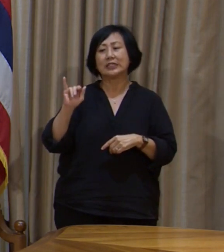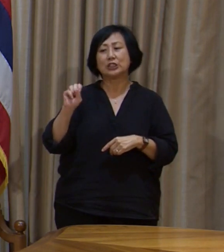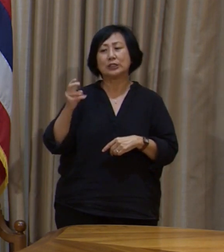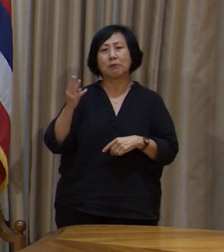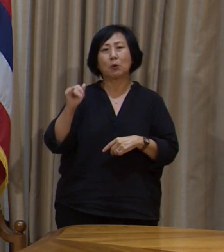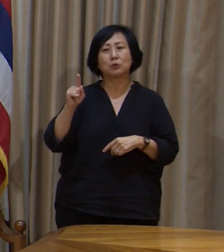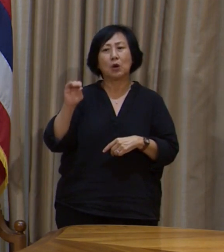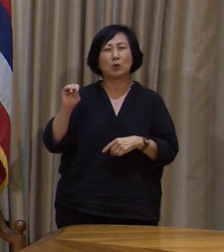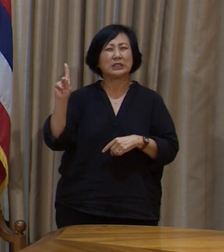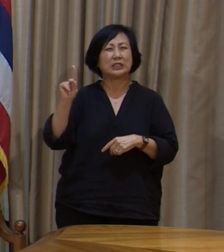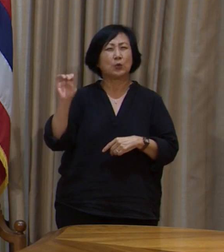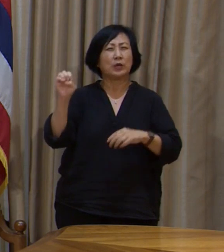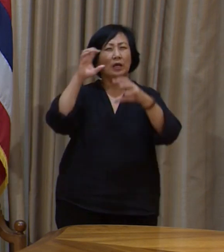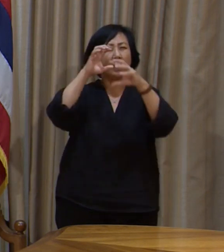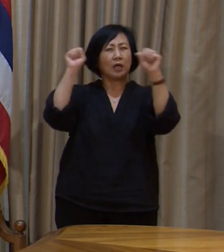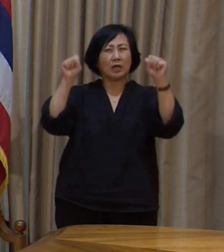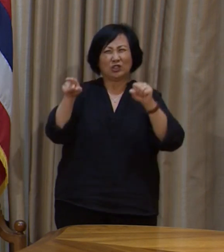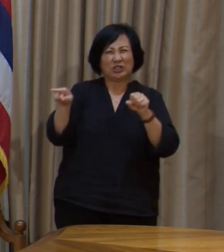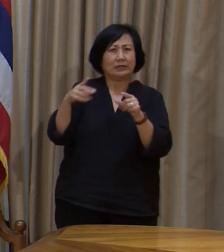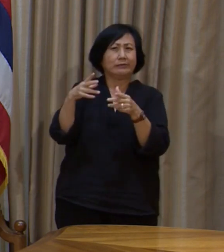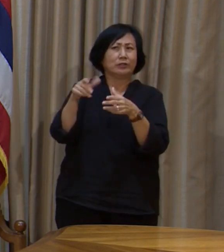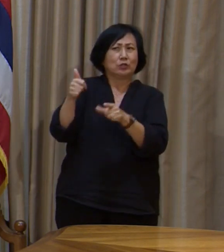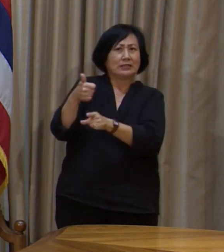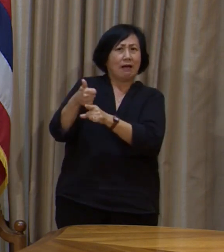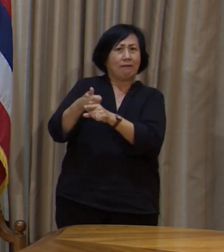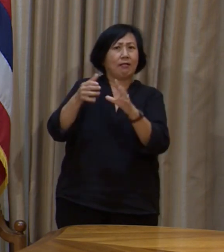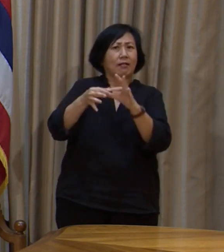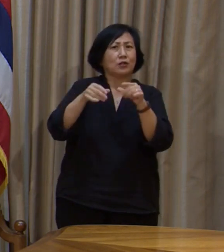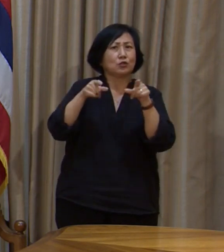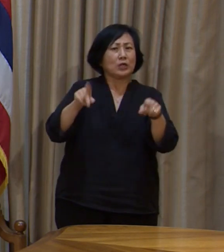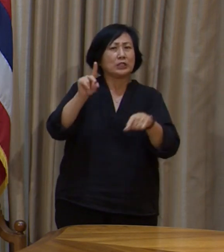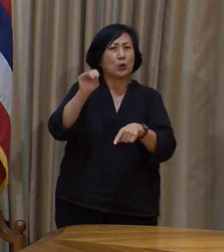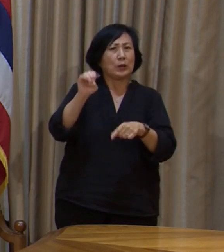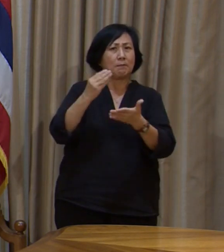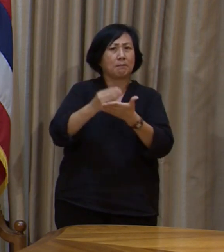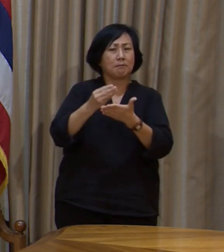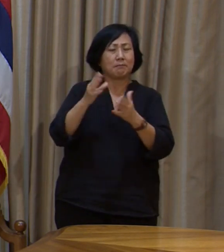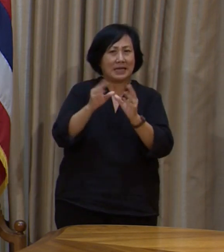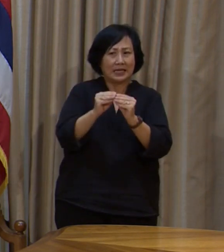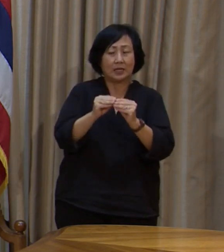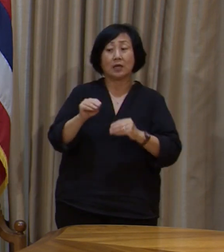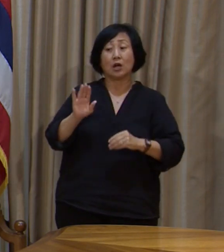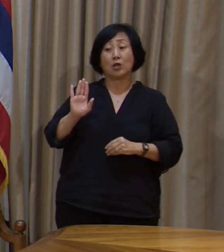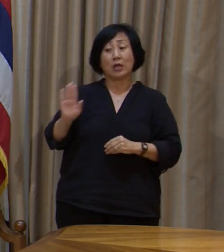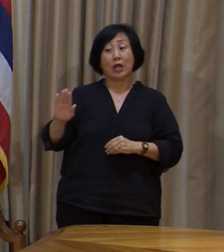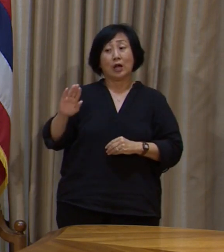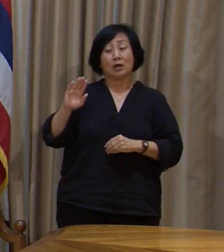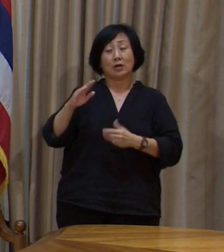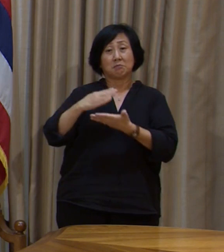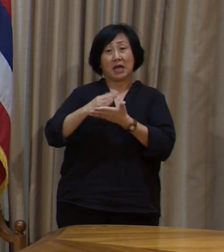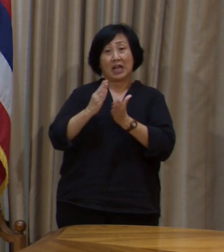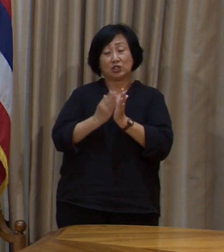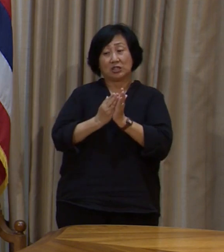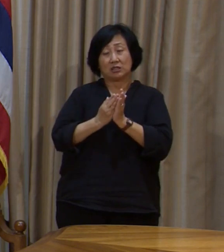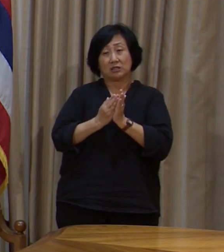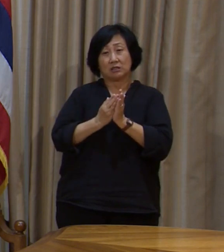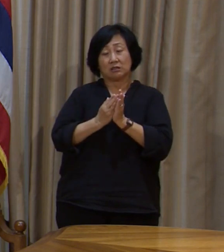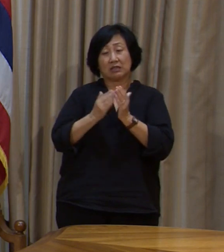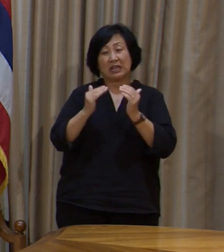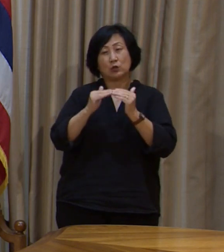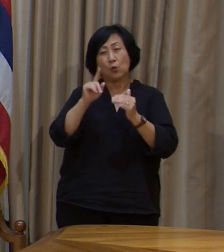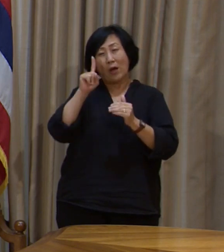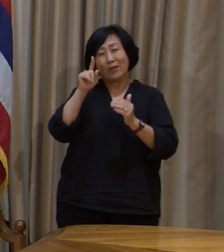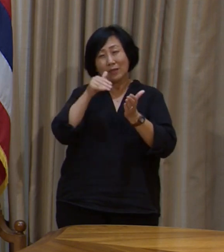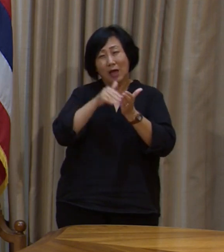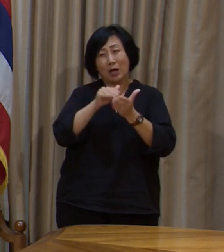mentioned earlier during a BOE meeting that the budget that they had created would probably equate to over 1,000